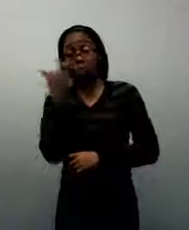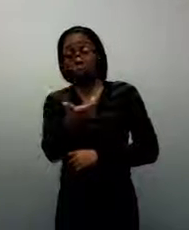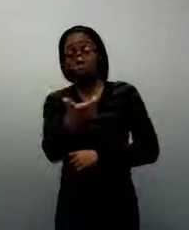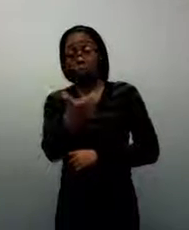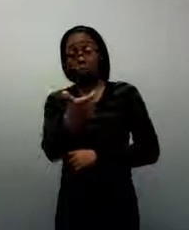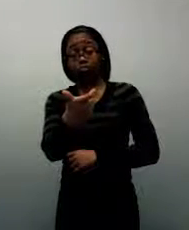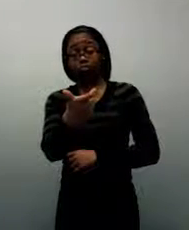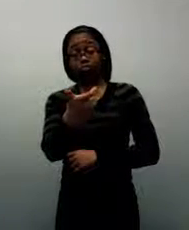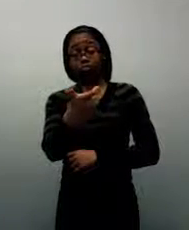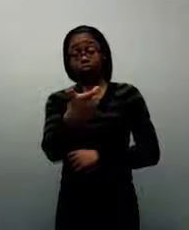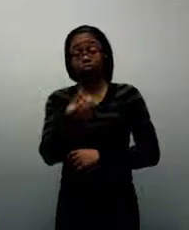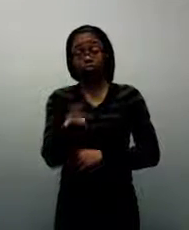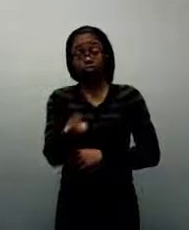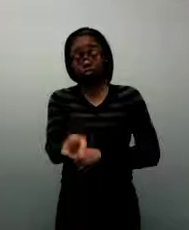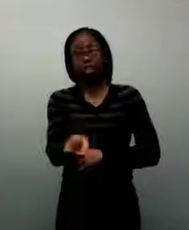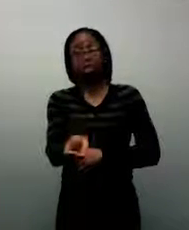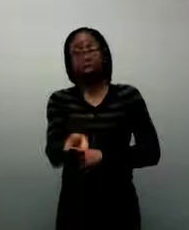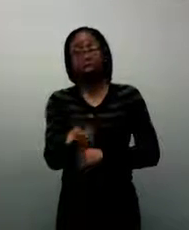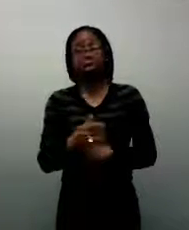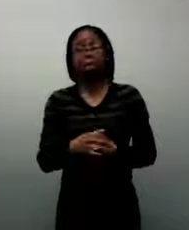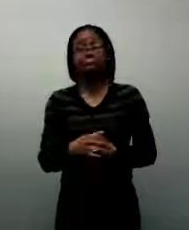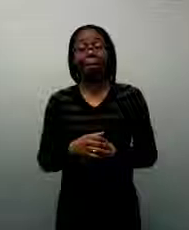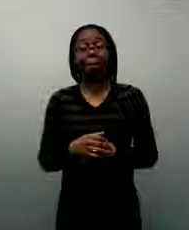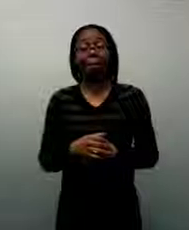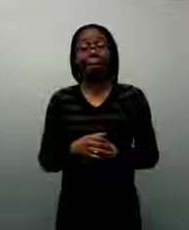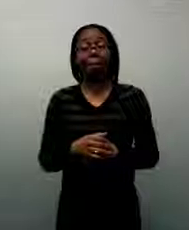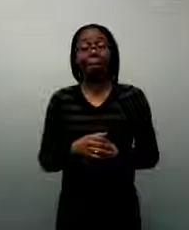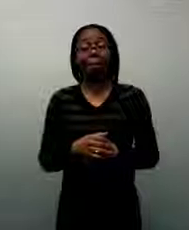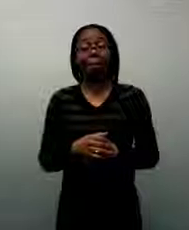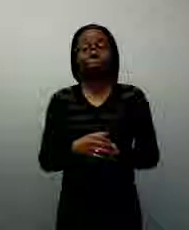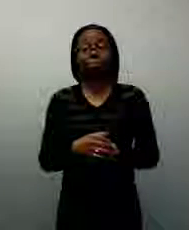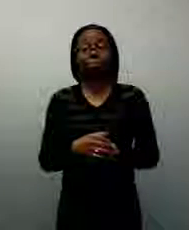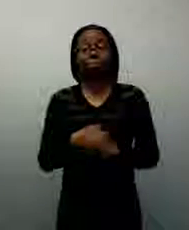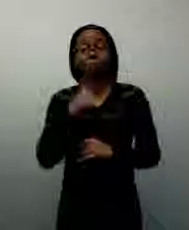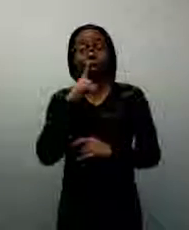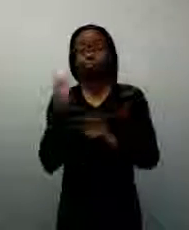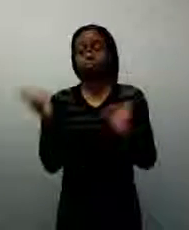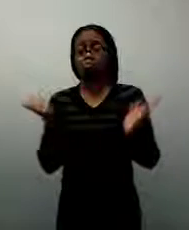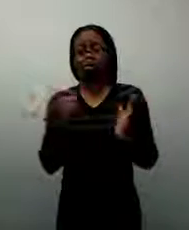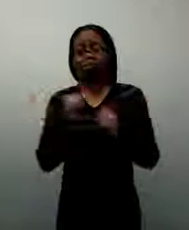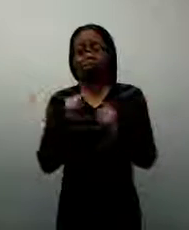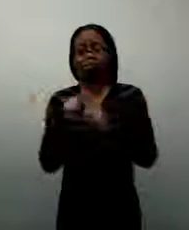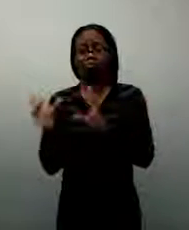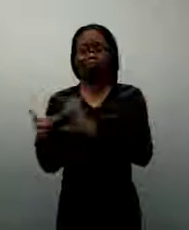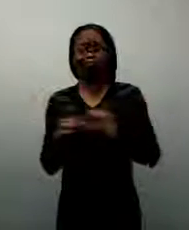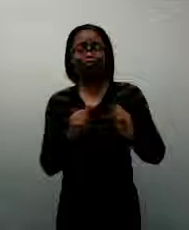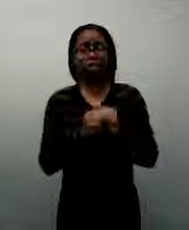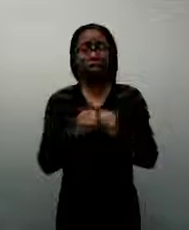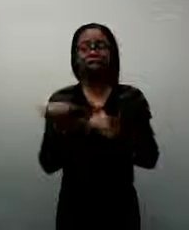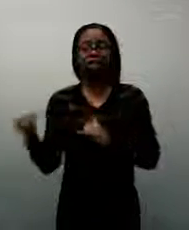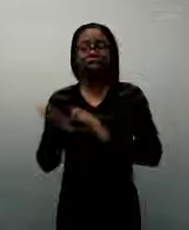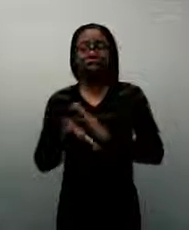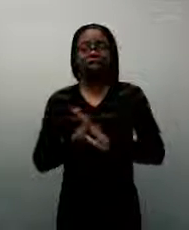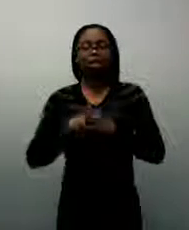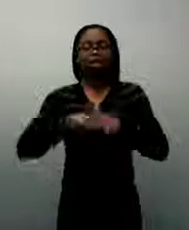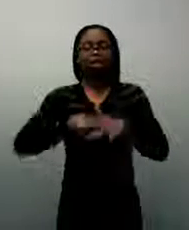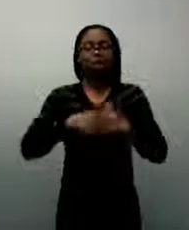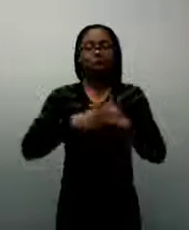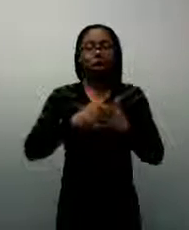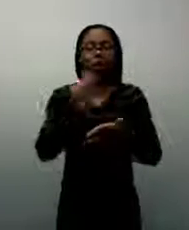thinking about the words that go along with those letters, she has begun to be able to write some of those letters